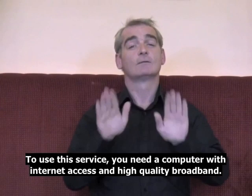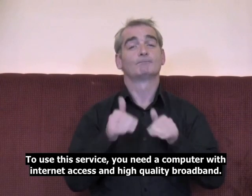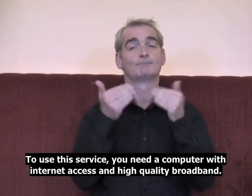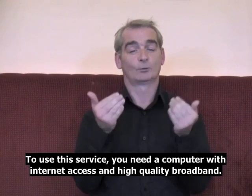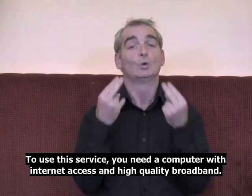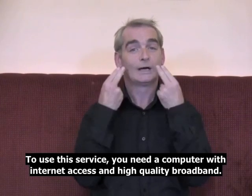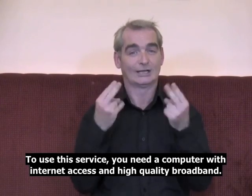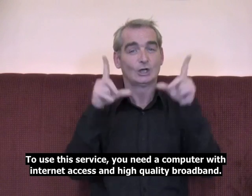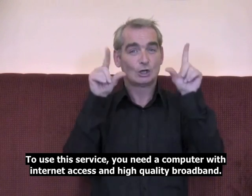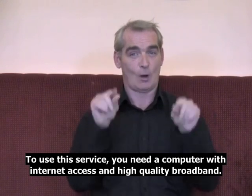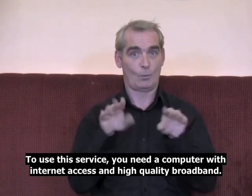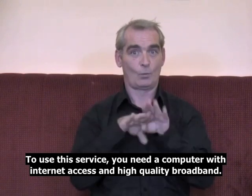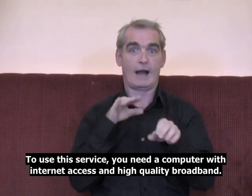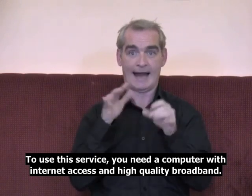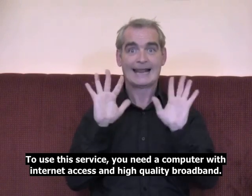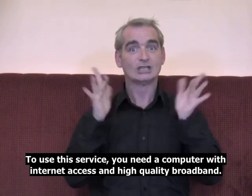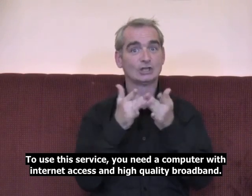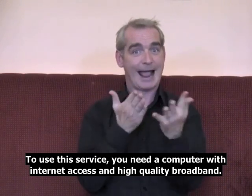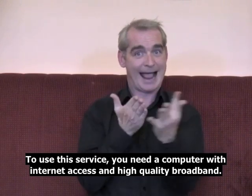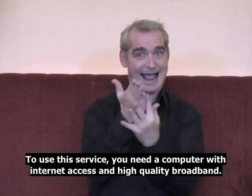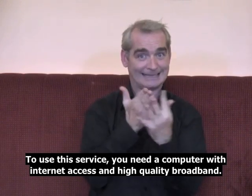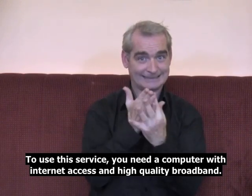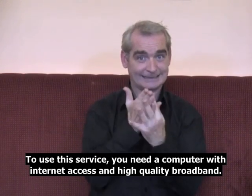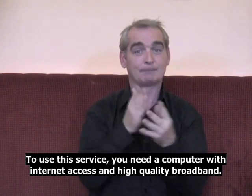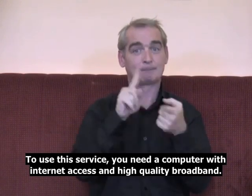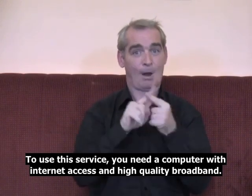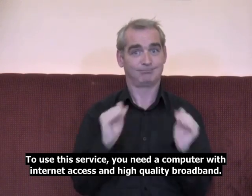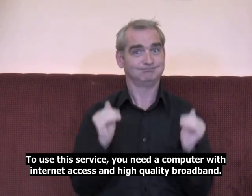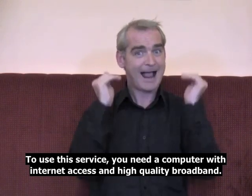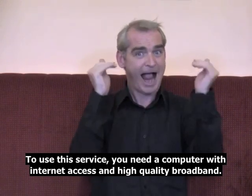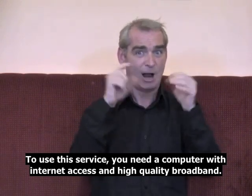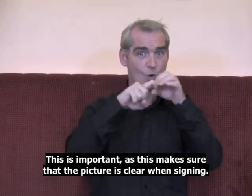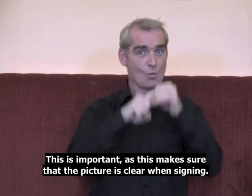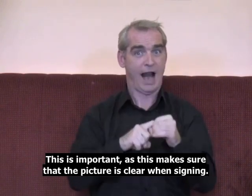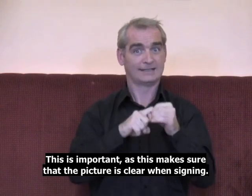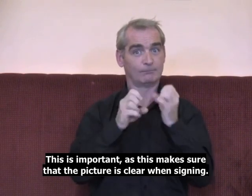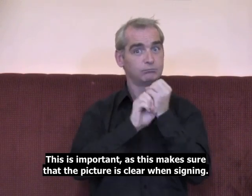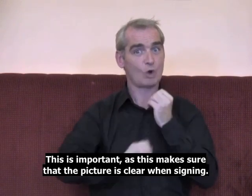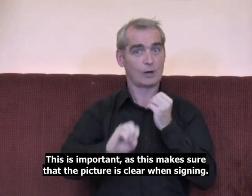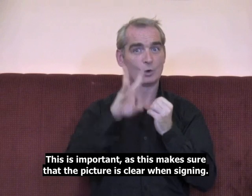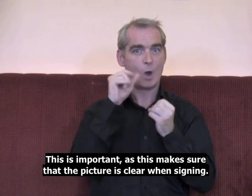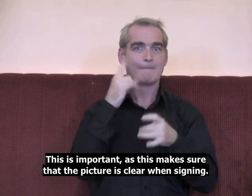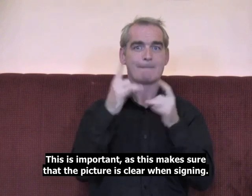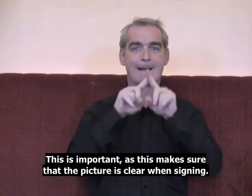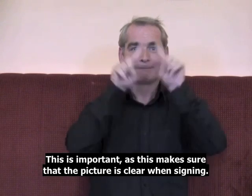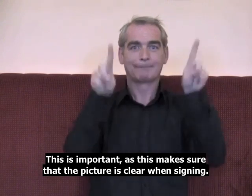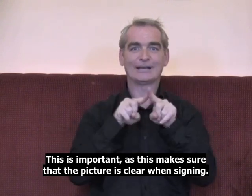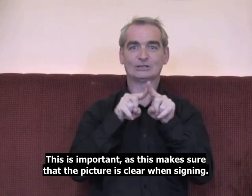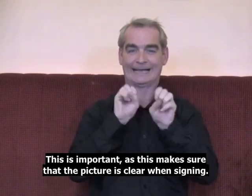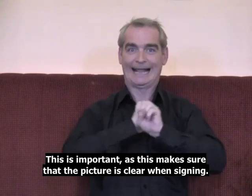To use this service, you need a computer with internet access and high quality broadband. This is important as this makes sure that the picture is